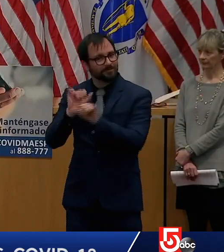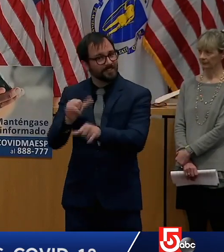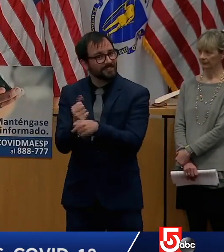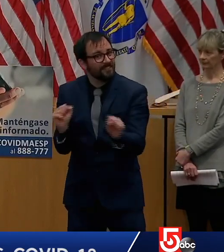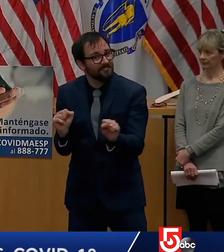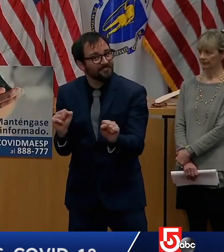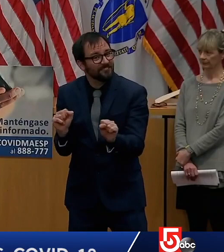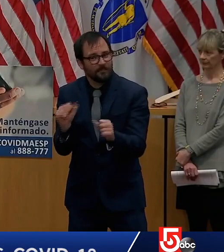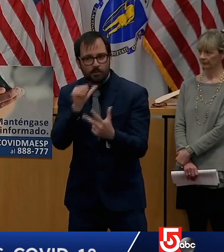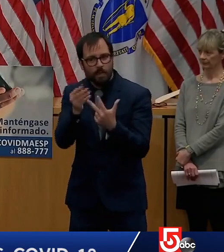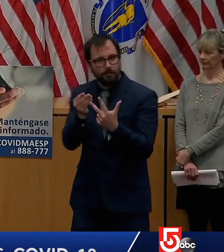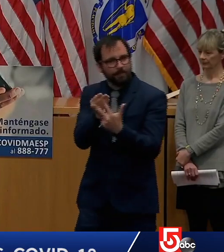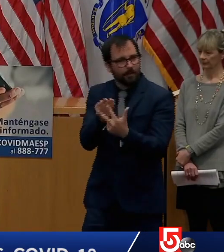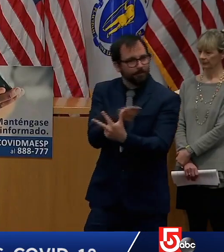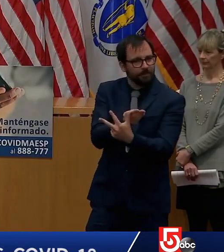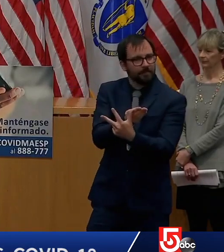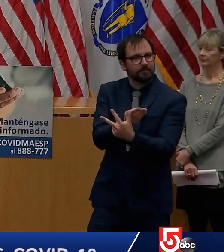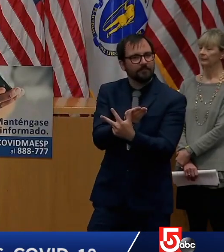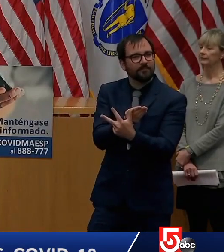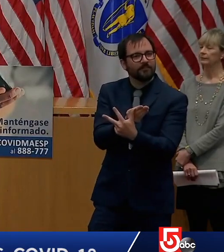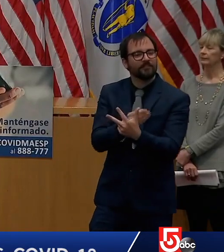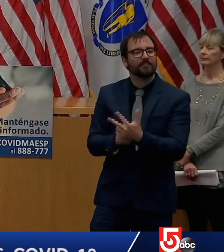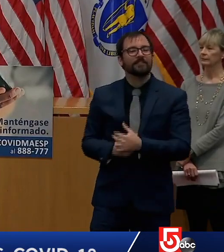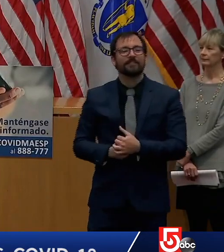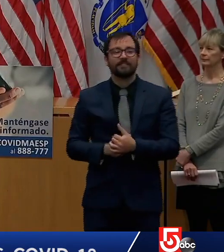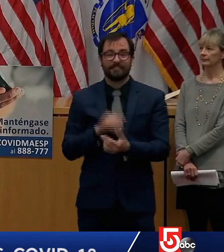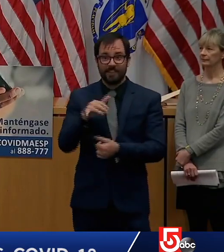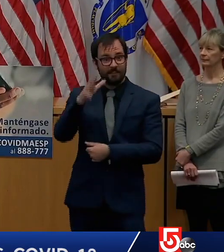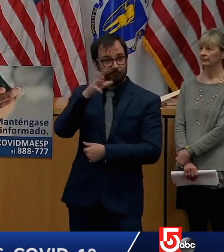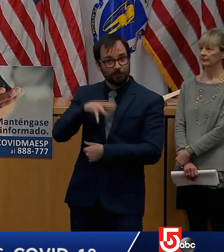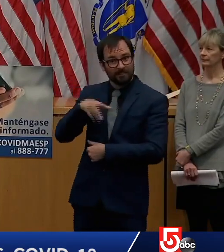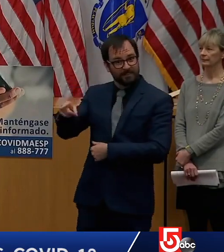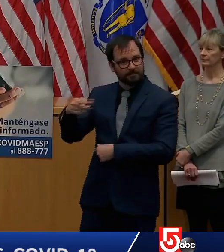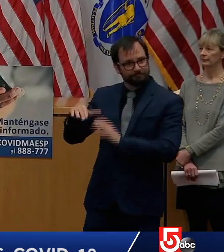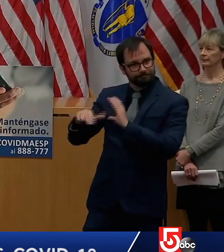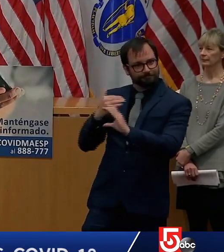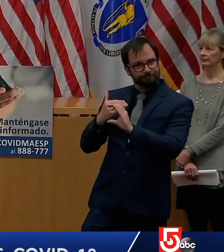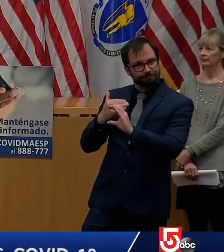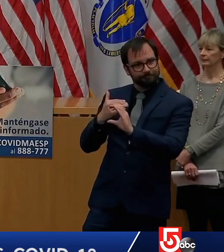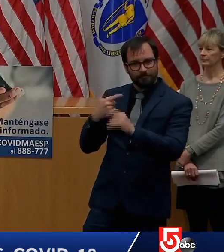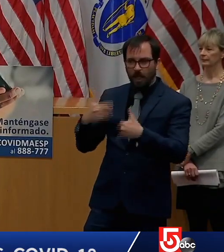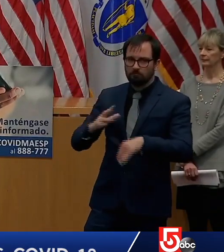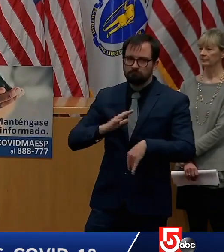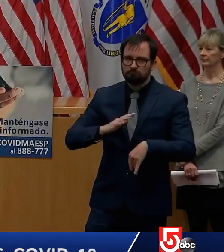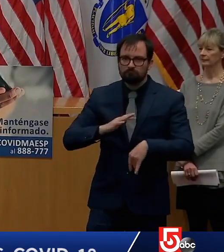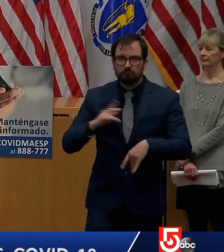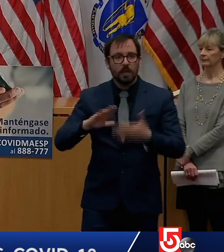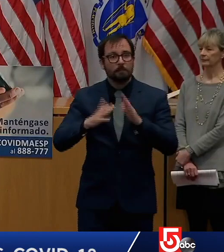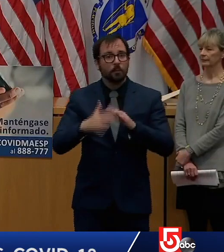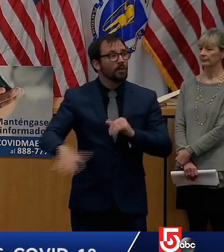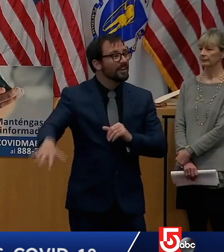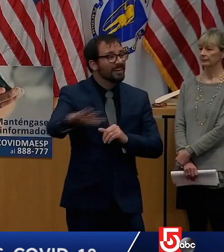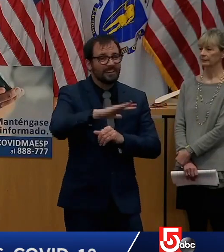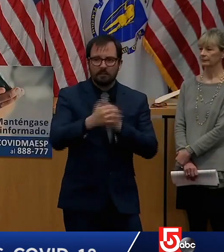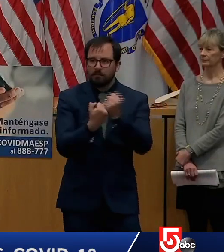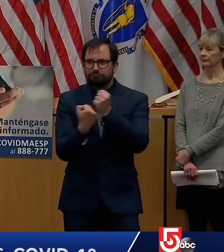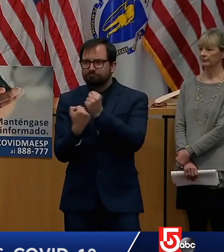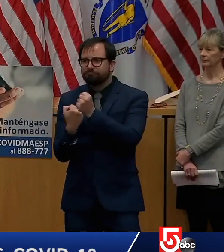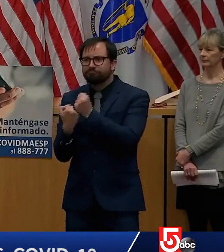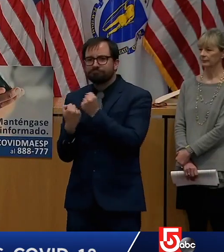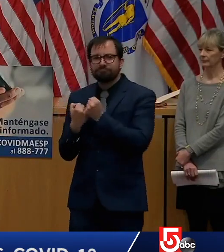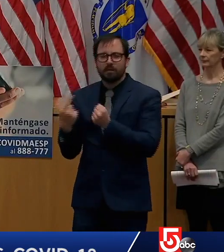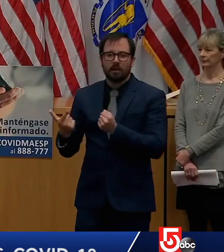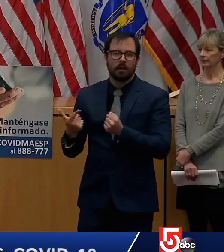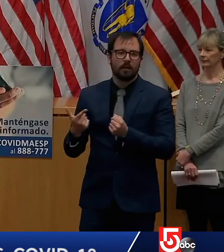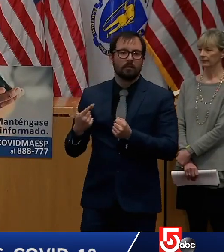-at-home advisory in place in the first place and i know we were asking a lot from people when we ordered certain businesses